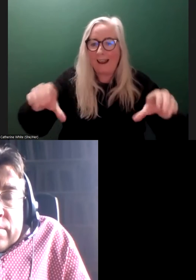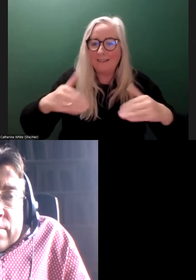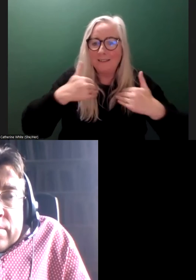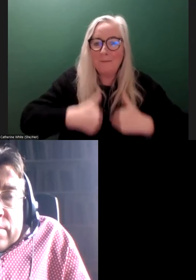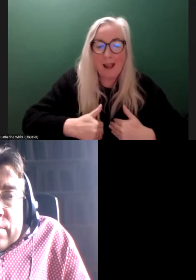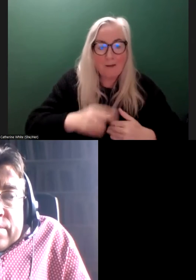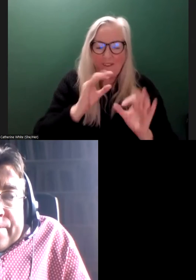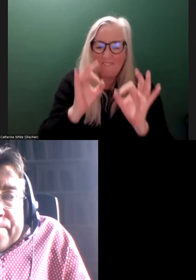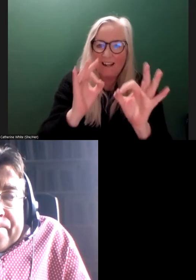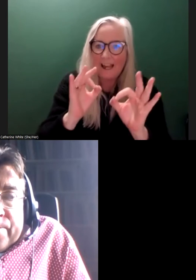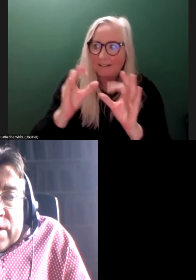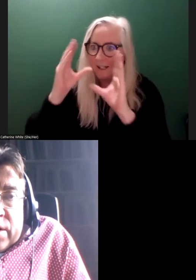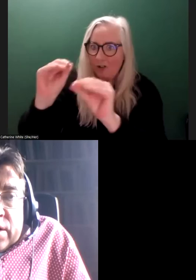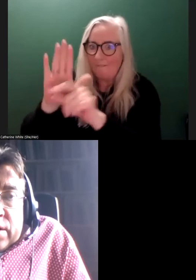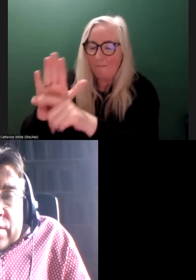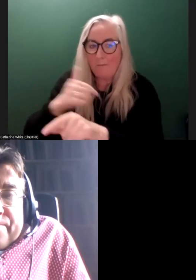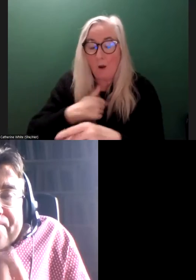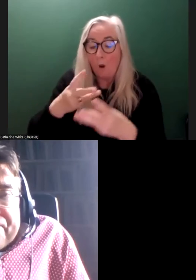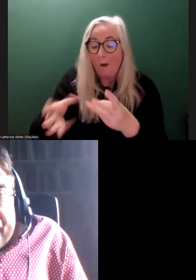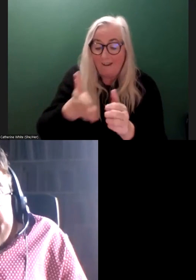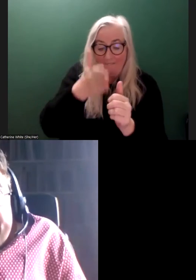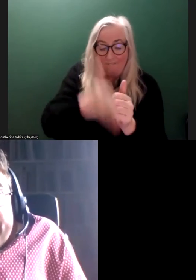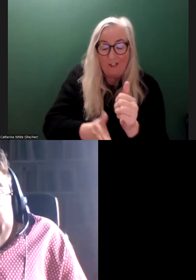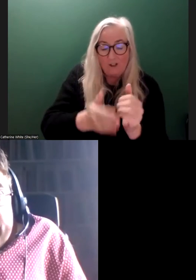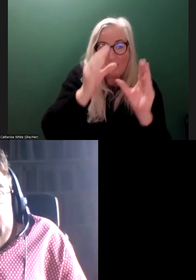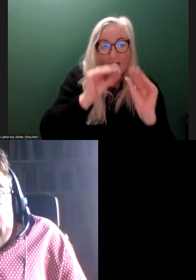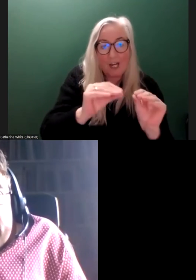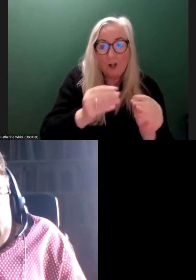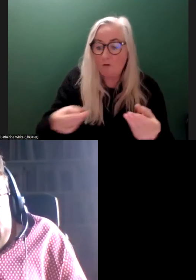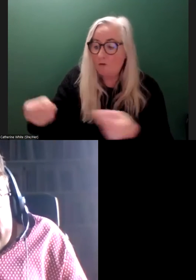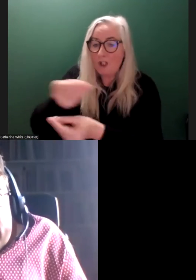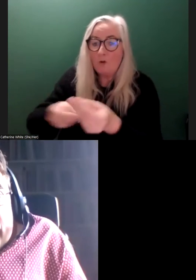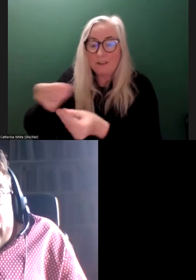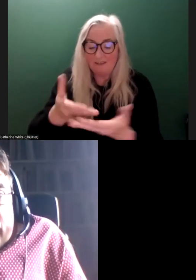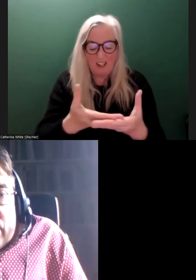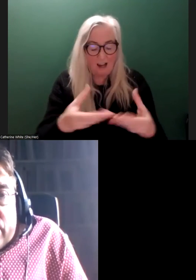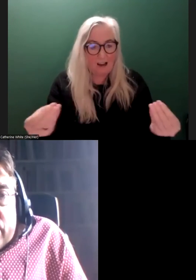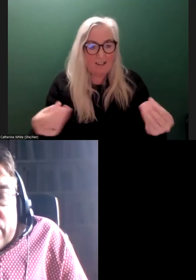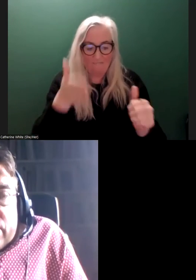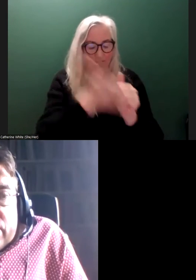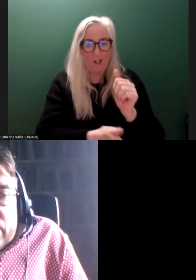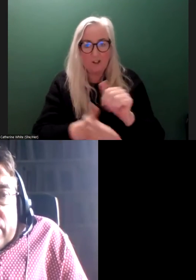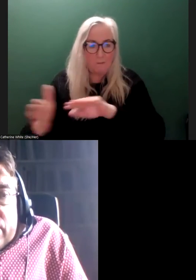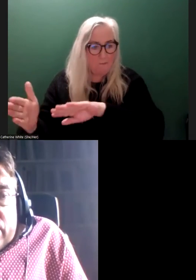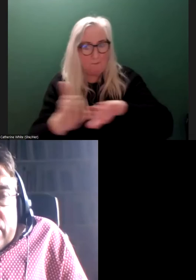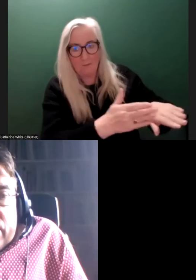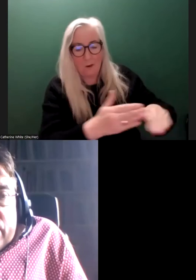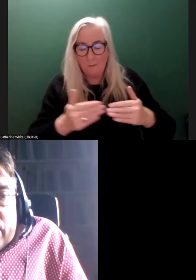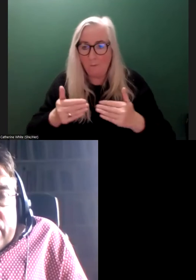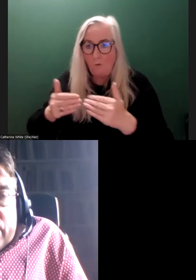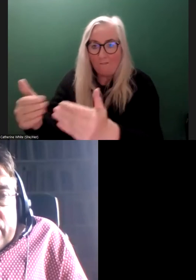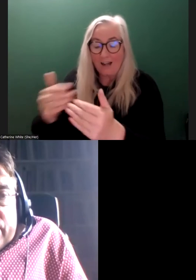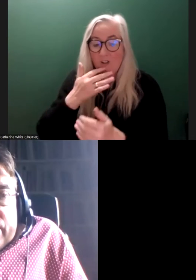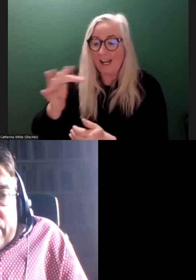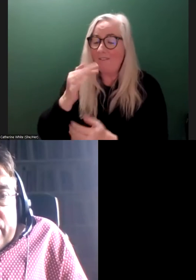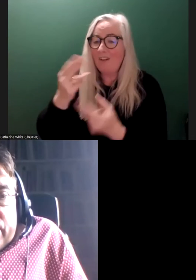for me. But once that education is over, your resources are gone. They're finished. They move on. So if you need a